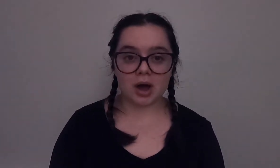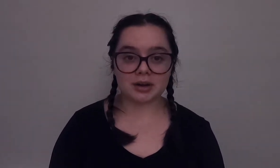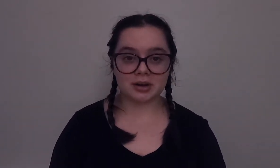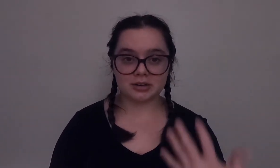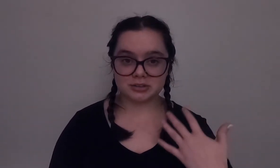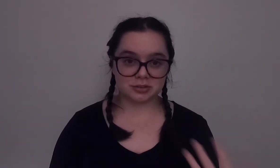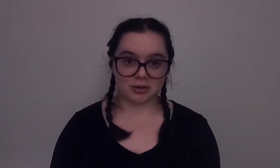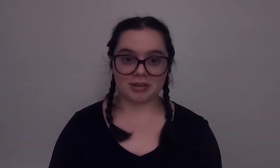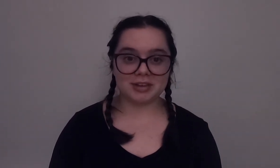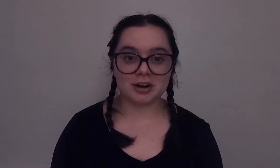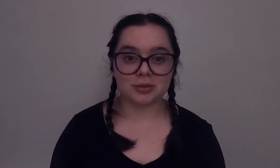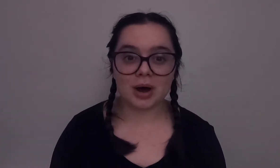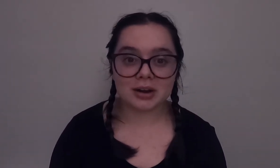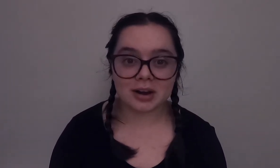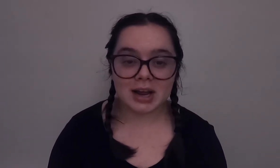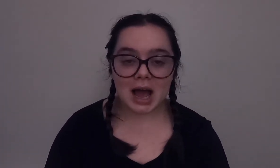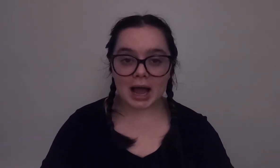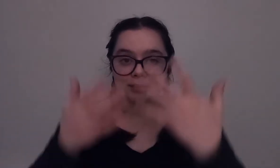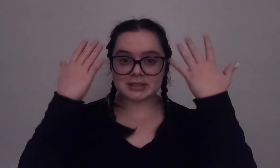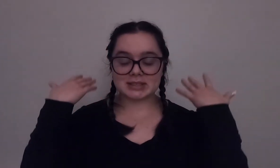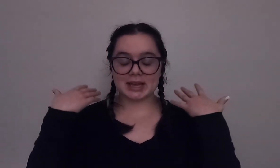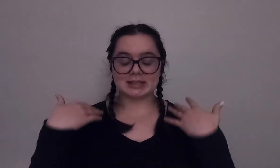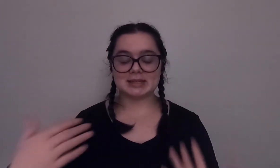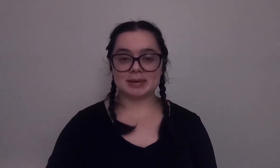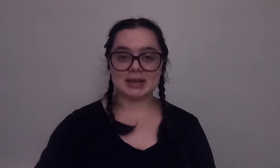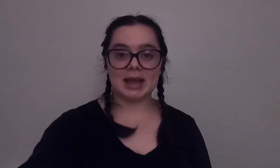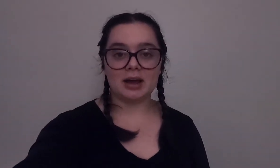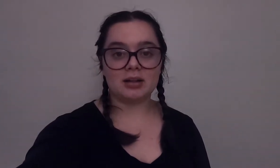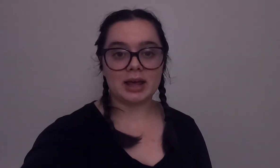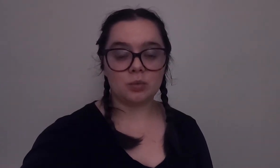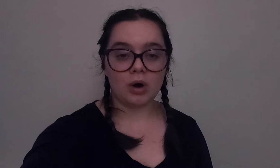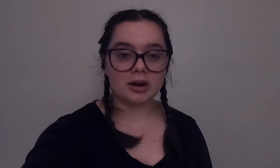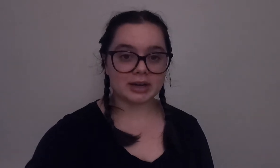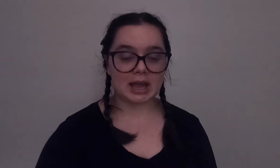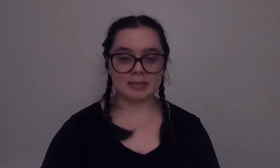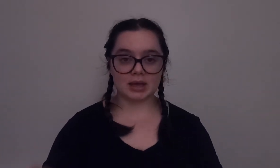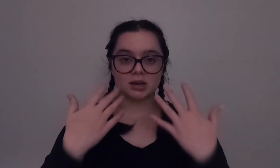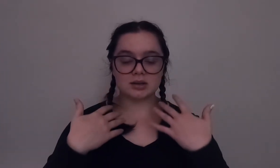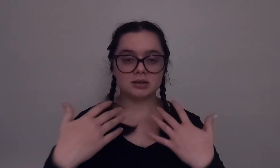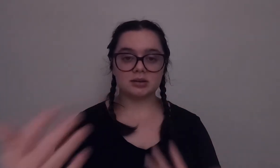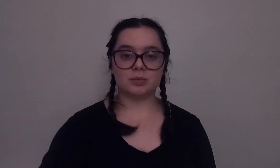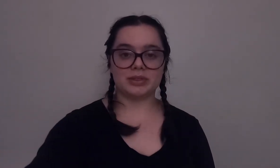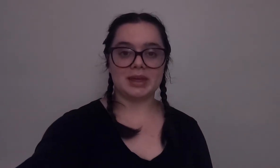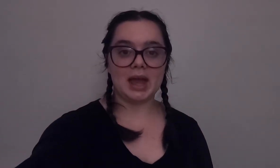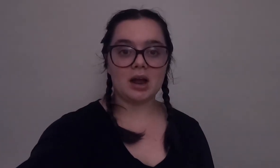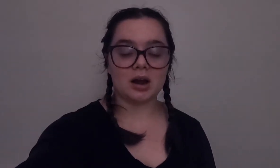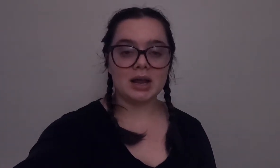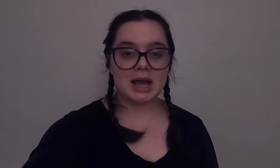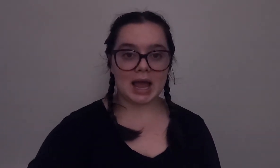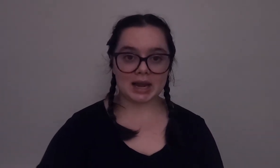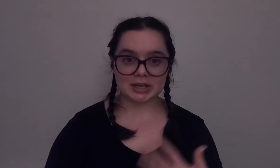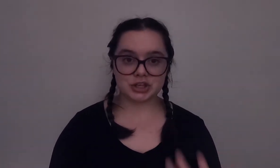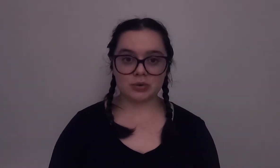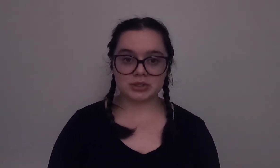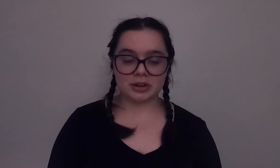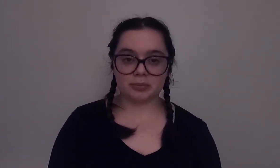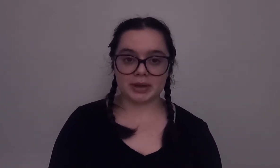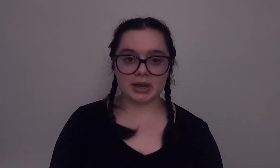water 35 feet under the water I went to take a deep inhale and water came in with the air and I choked a little bit